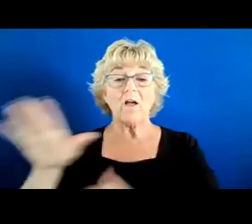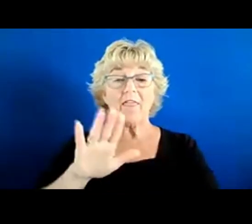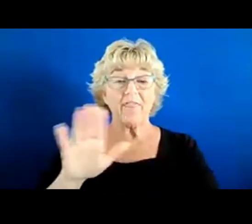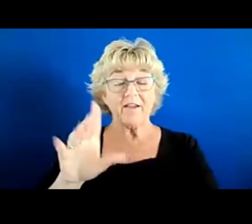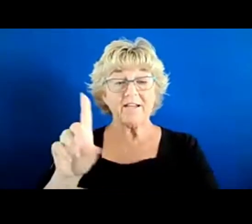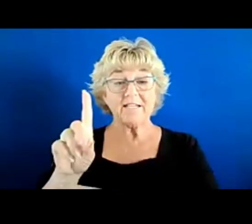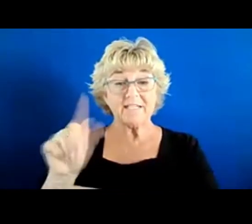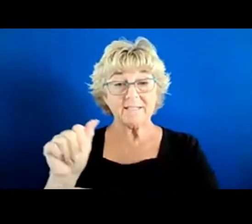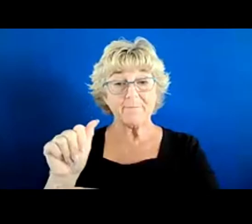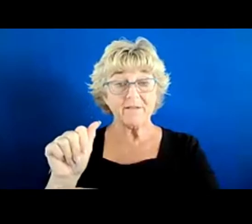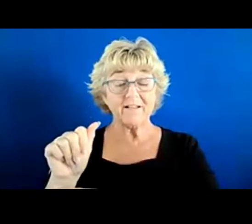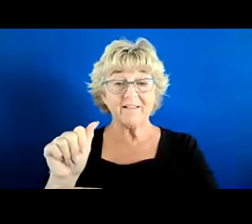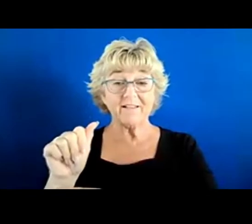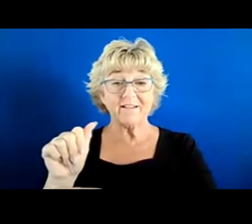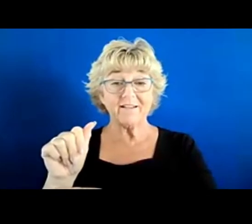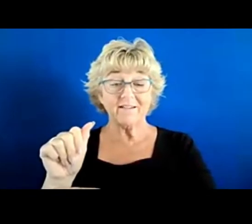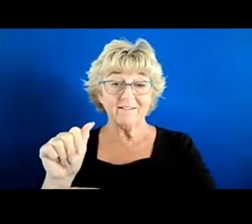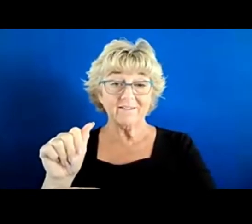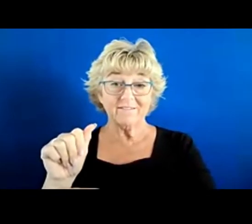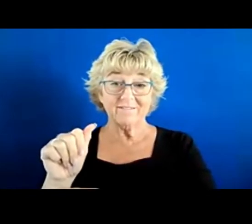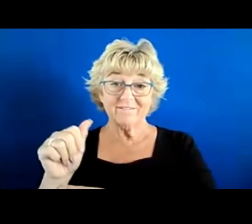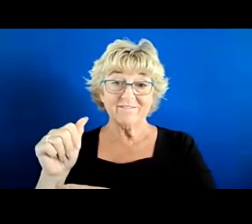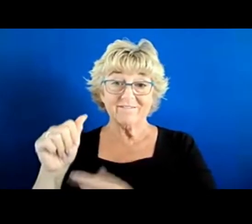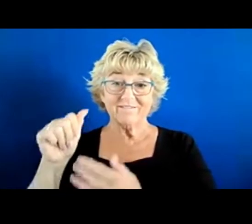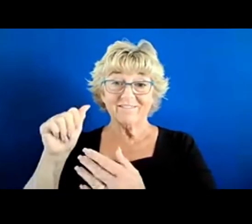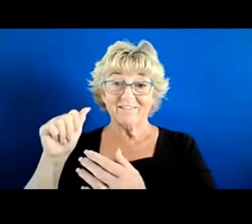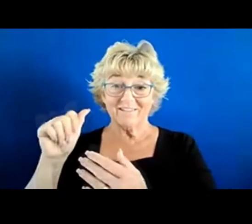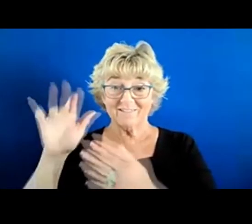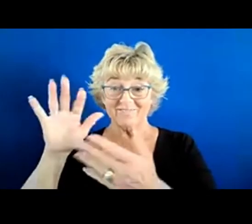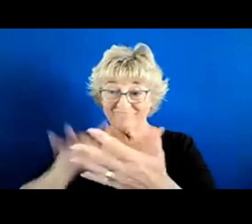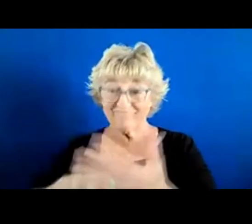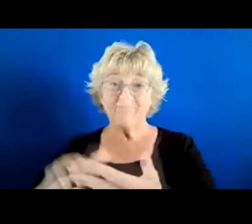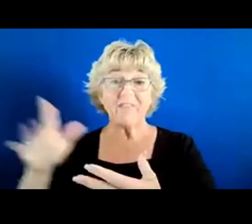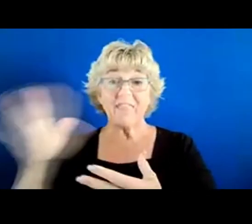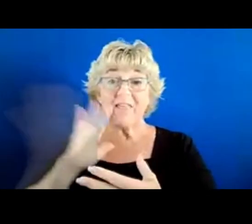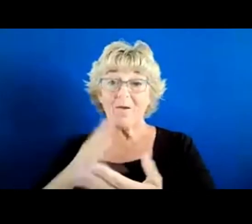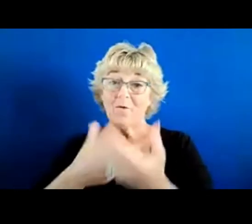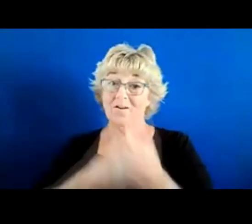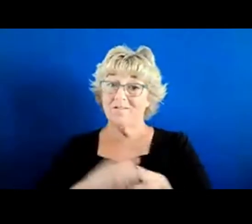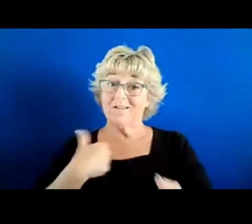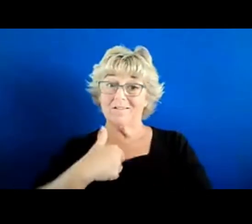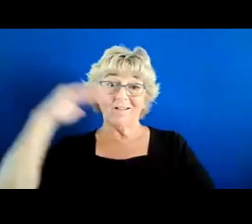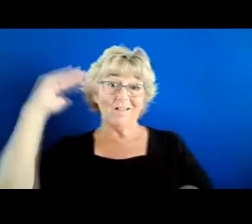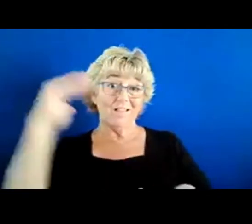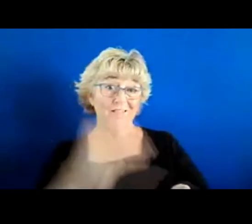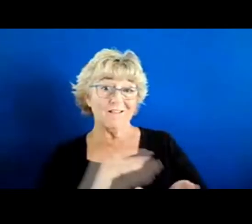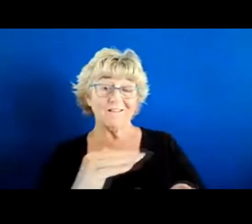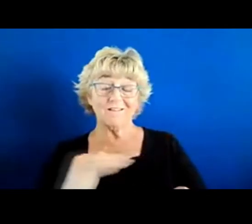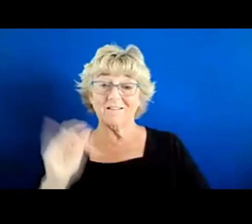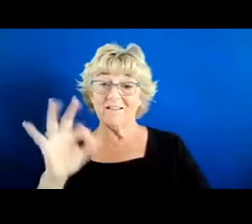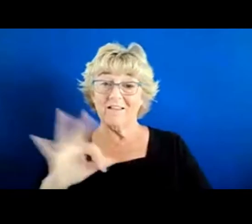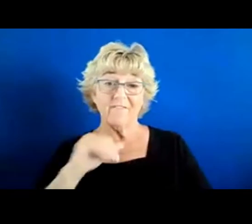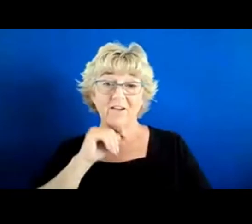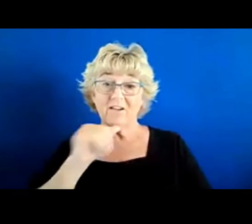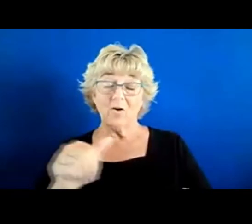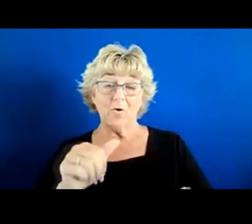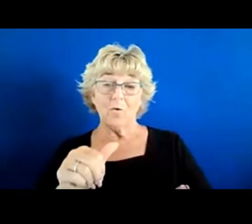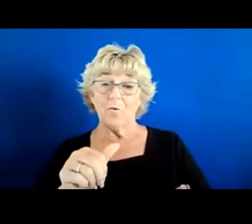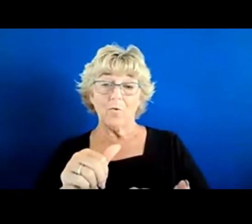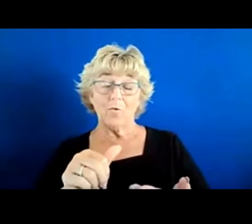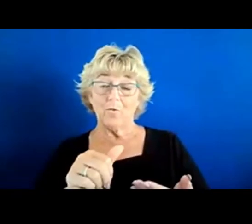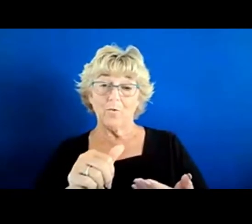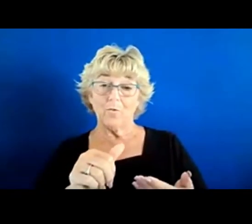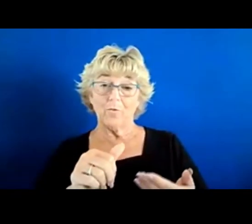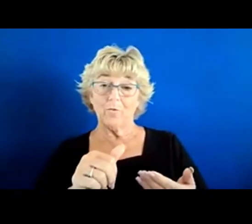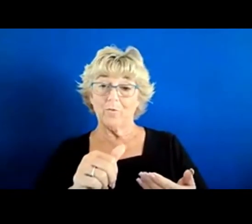trusted us less, if we didn't behave the way we do across the whole spectrum of things I've described, I don't think that they would be as free